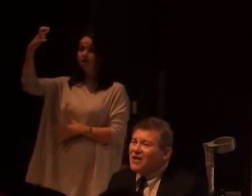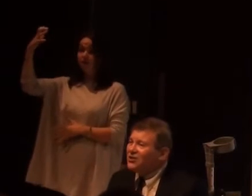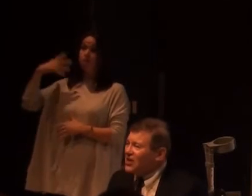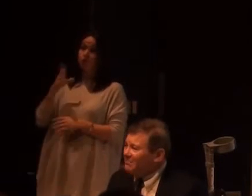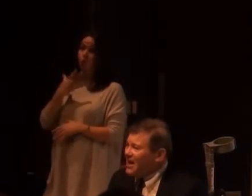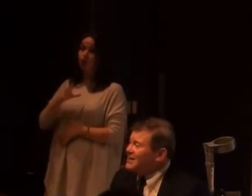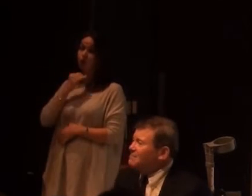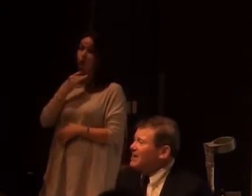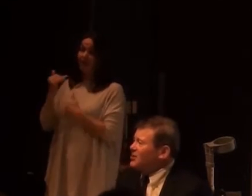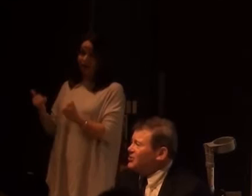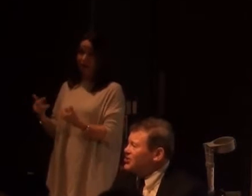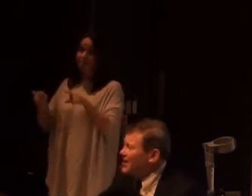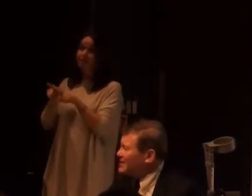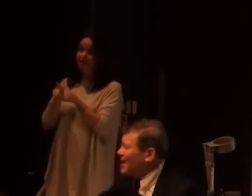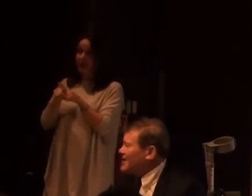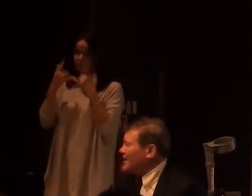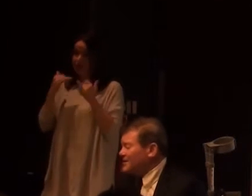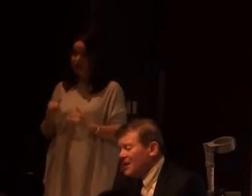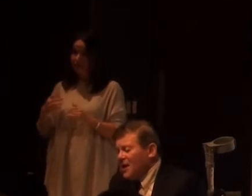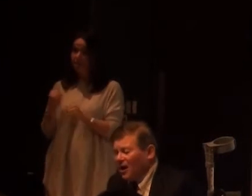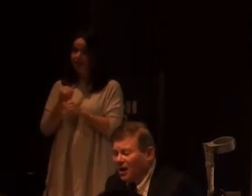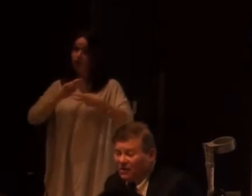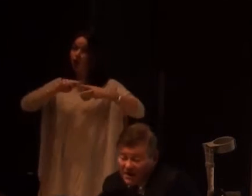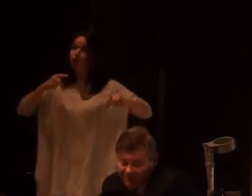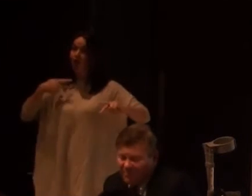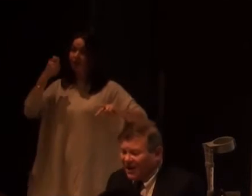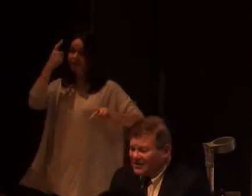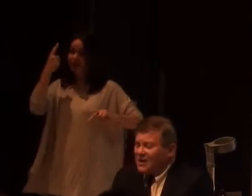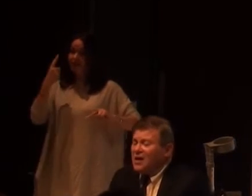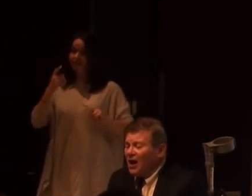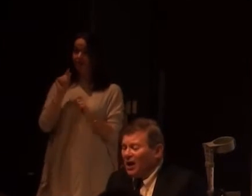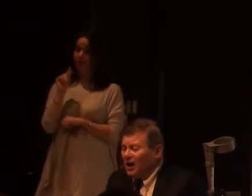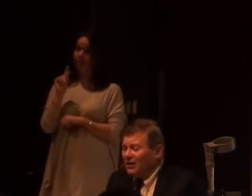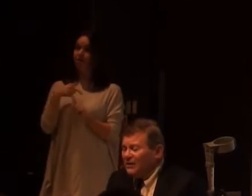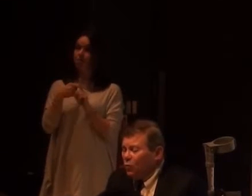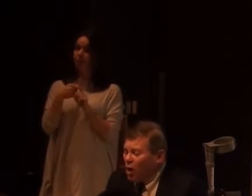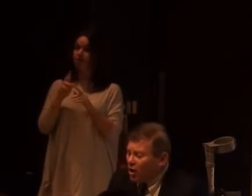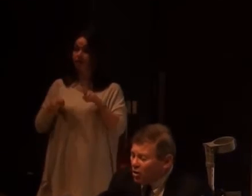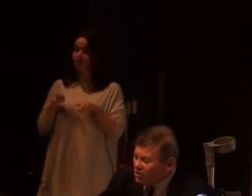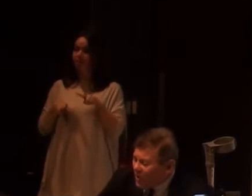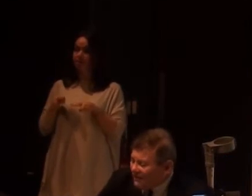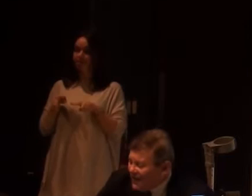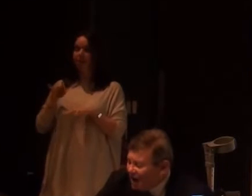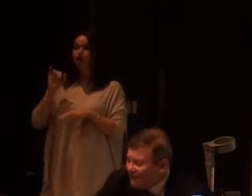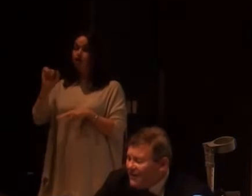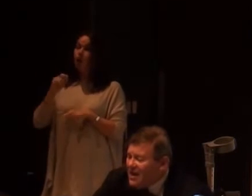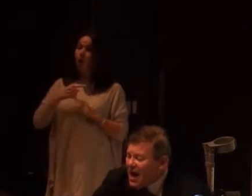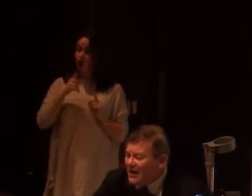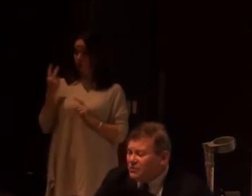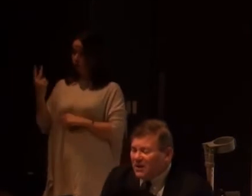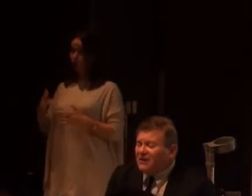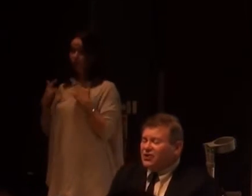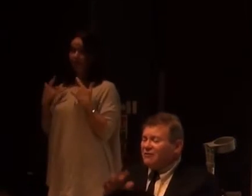11, the same tests based on eugenics ideas, the 11 class, were locked away for life.